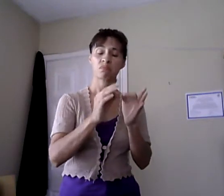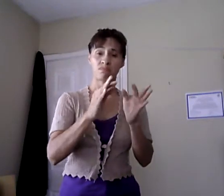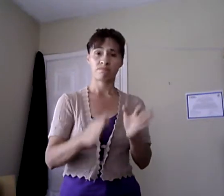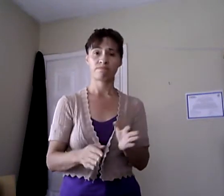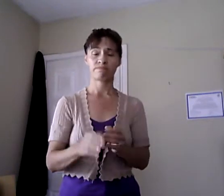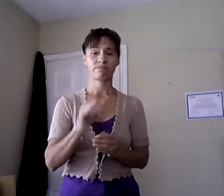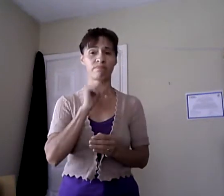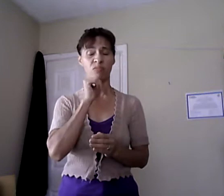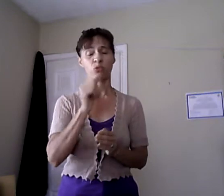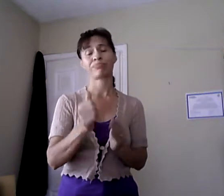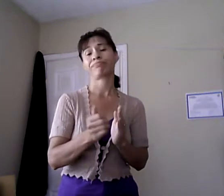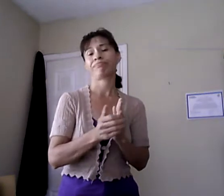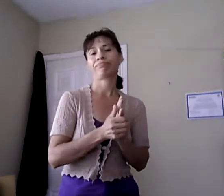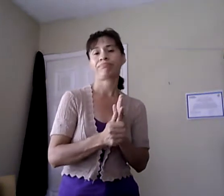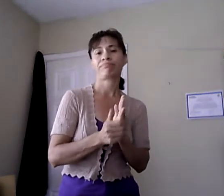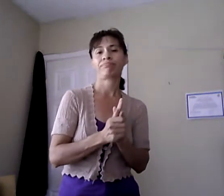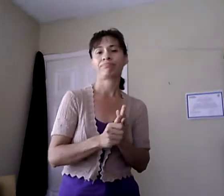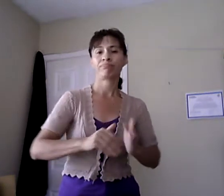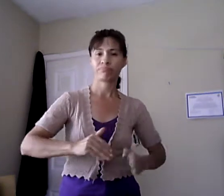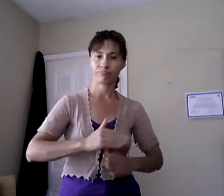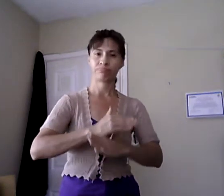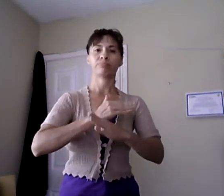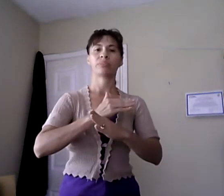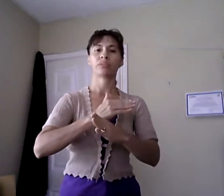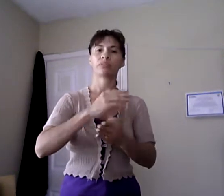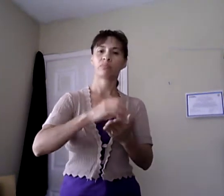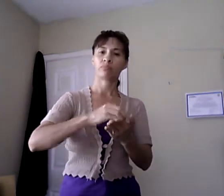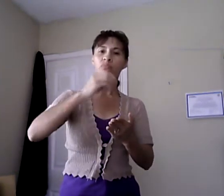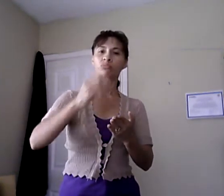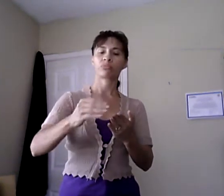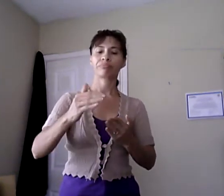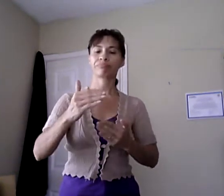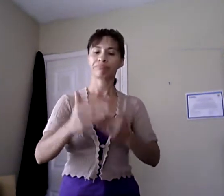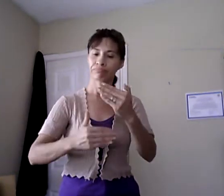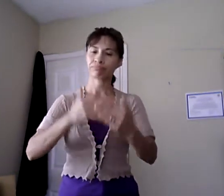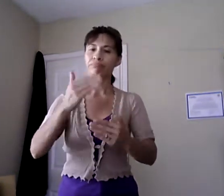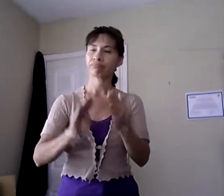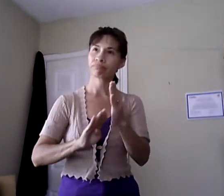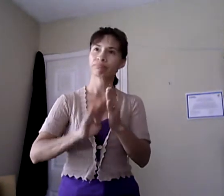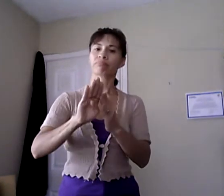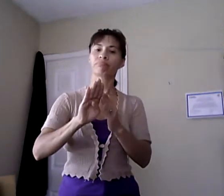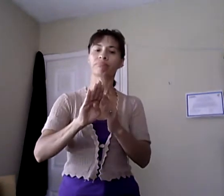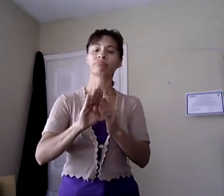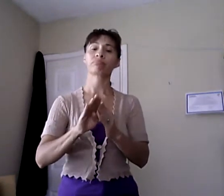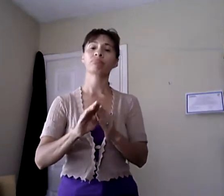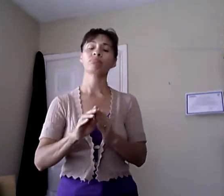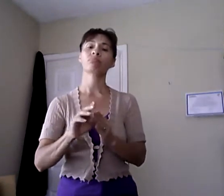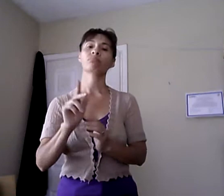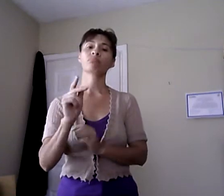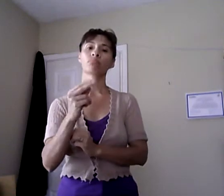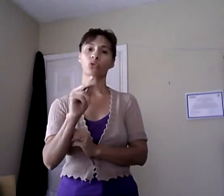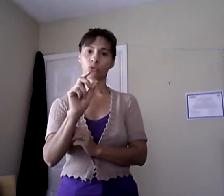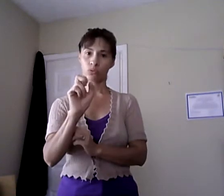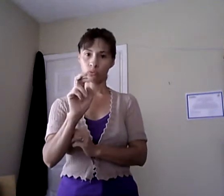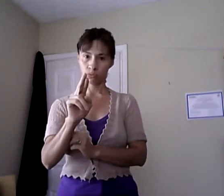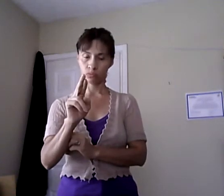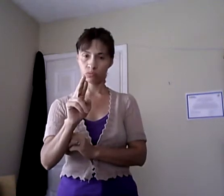prevented student progress. Through the total paper, the teacher has to convey a lot of detailed